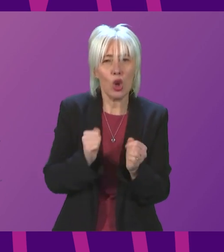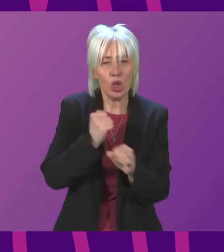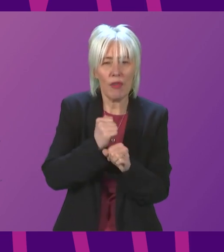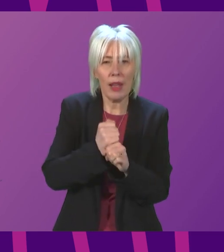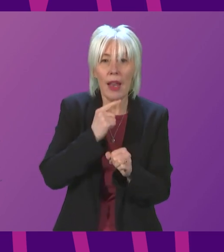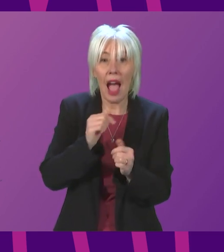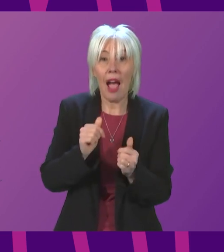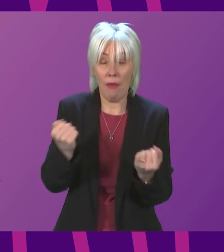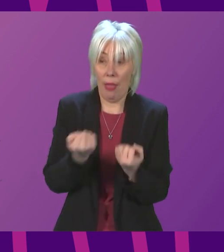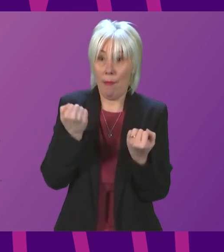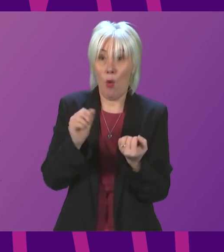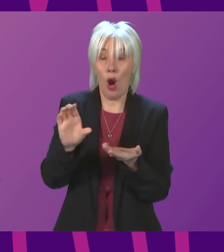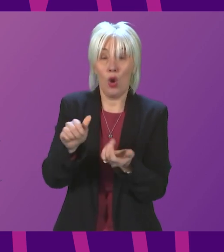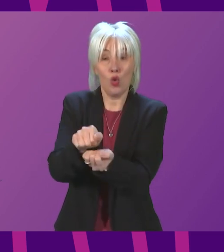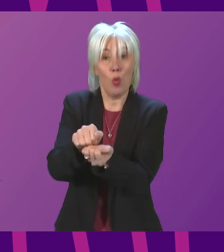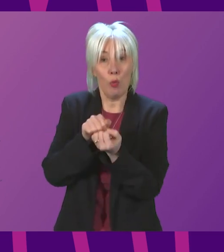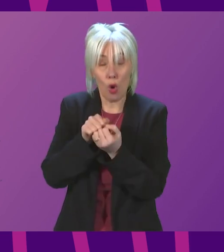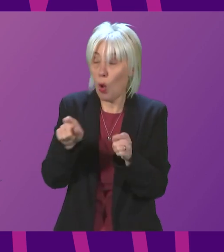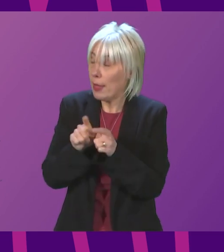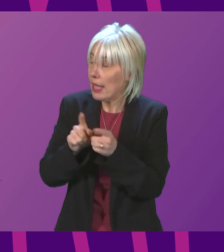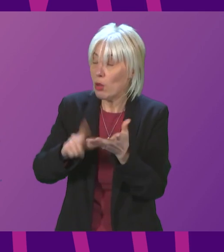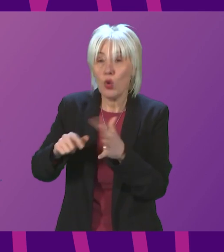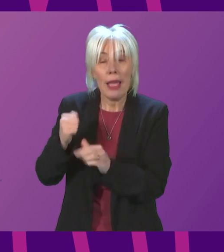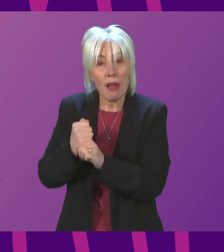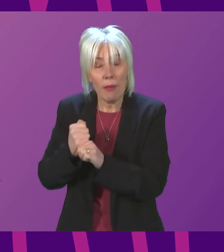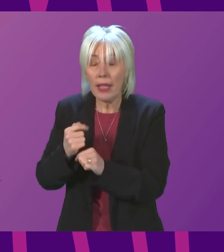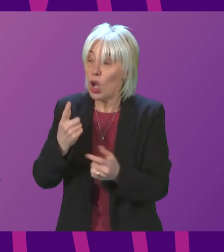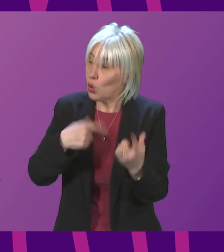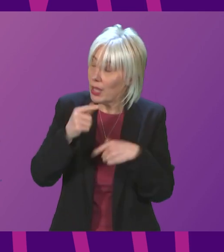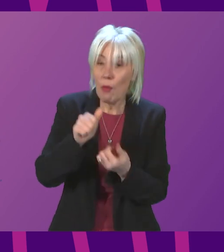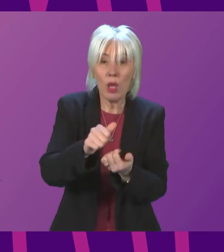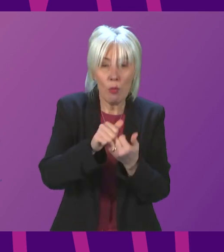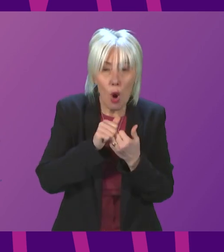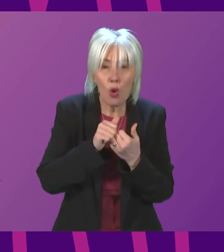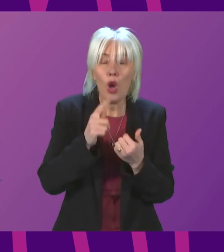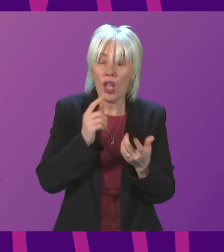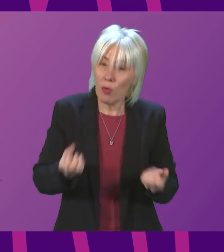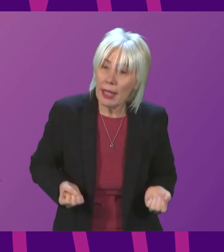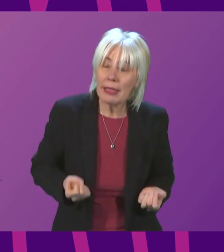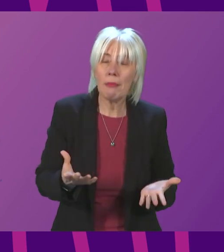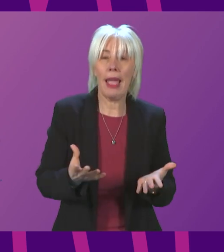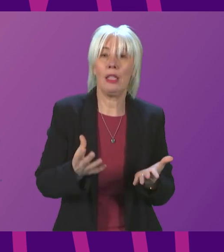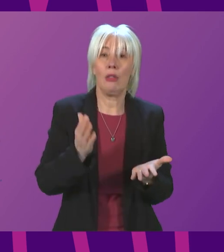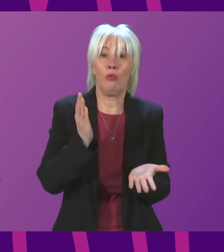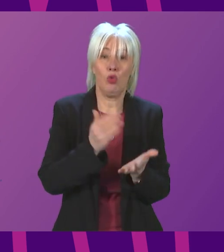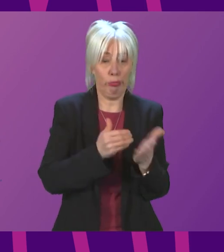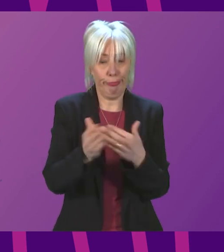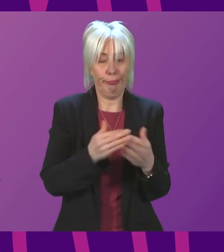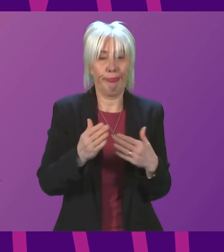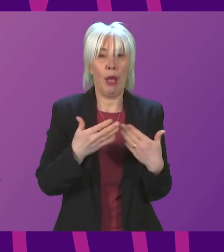borrow in the same way the UK Government can to be able to spend and to deal with the public health decisions in Scotland.